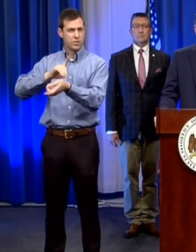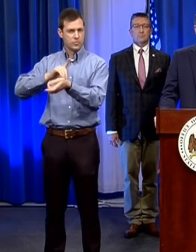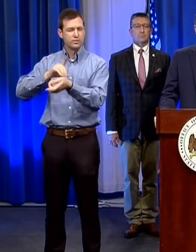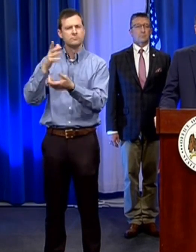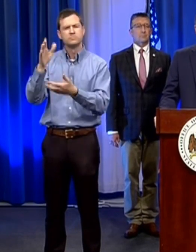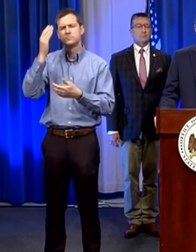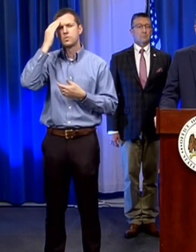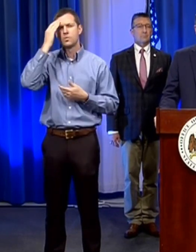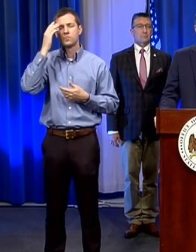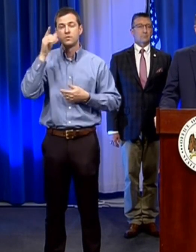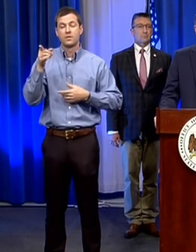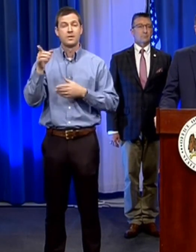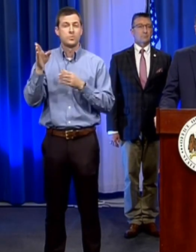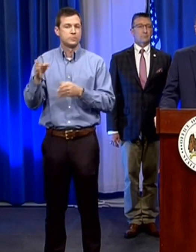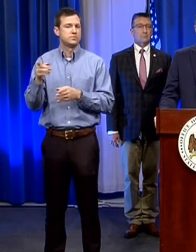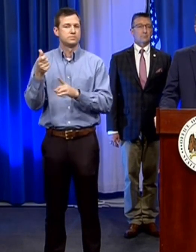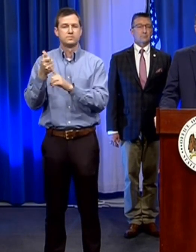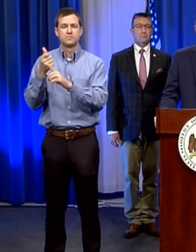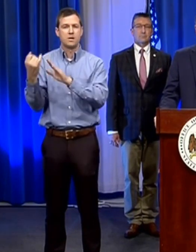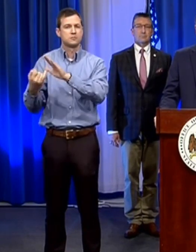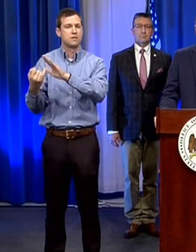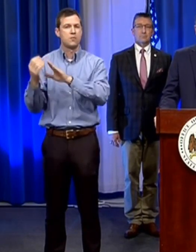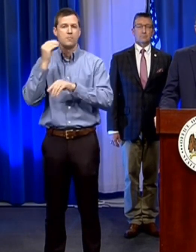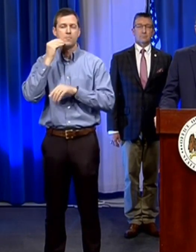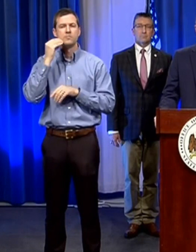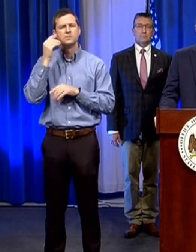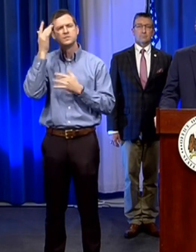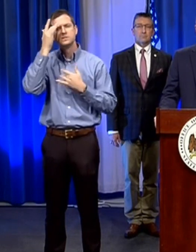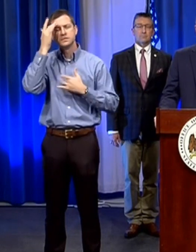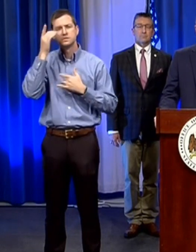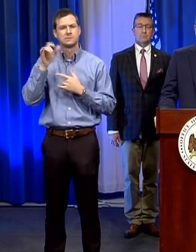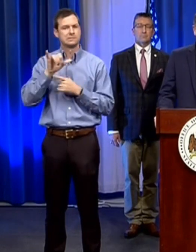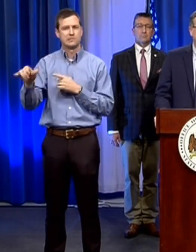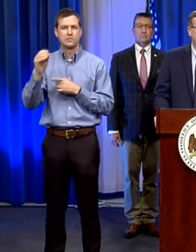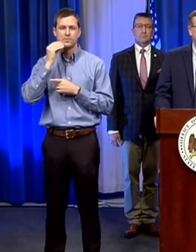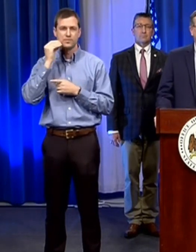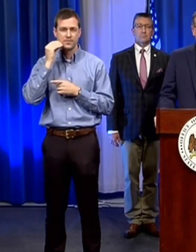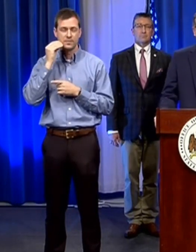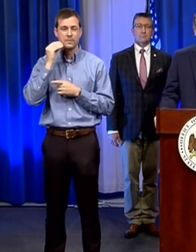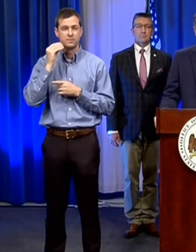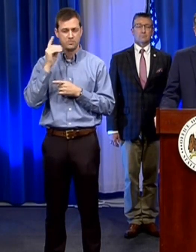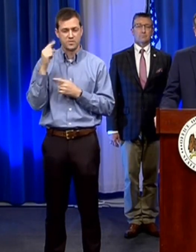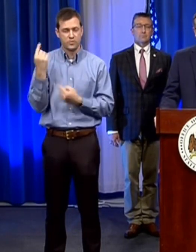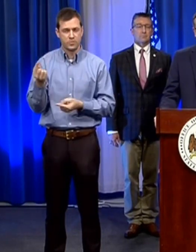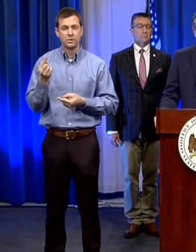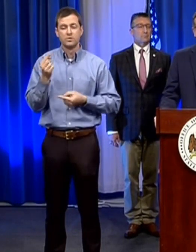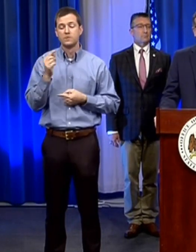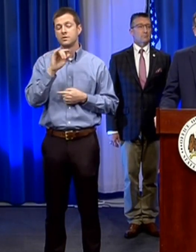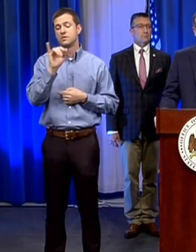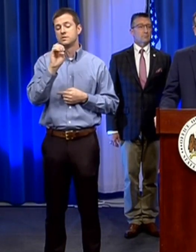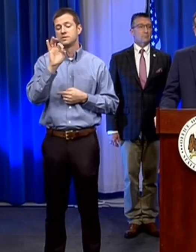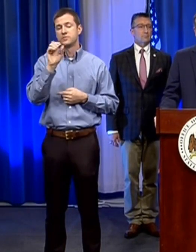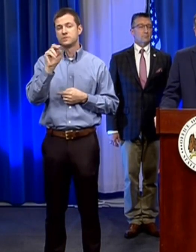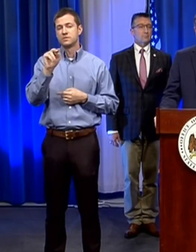this is a person who has been isolating at home because of illness uh the uh jefferson county uh health department uh